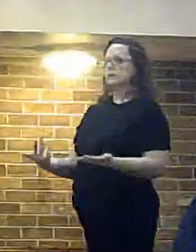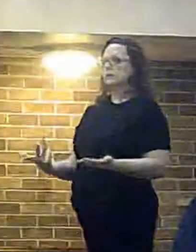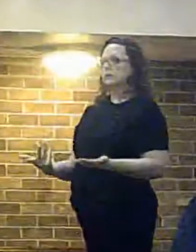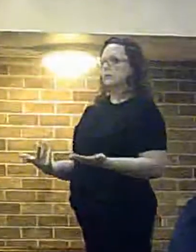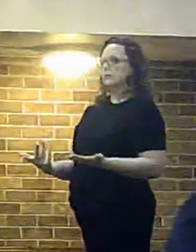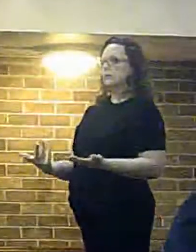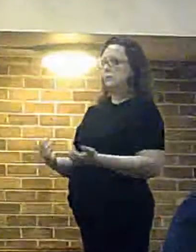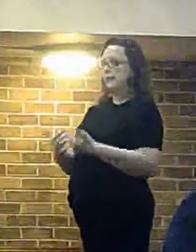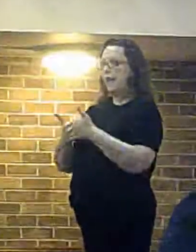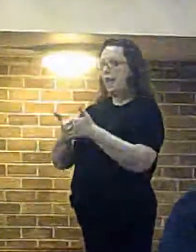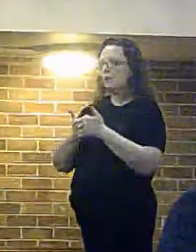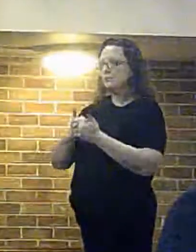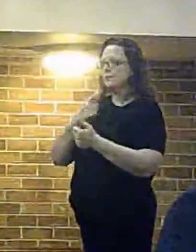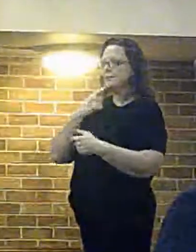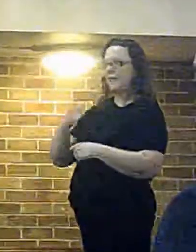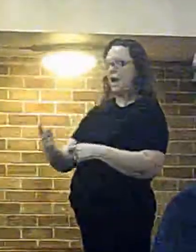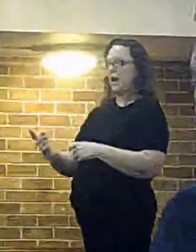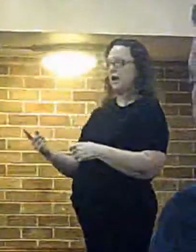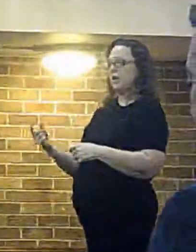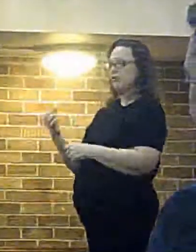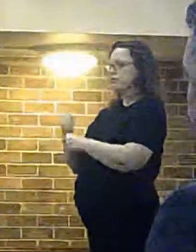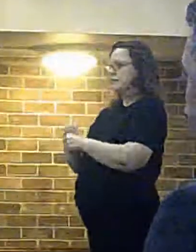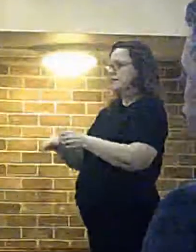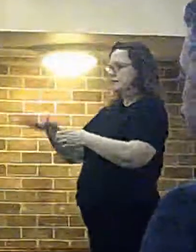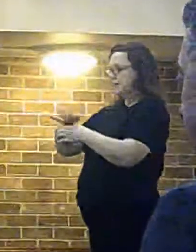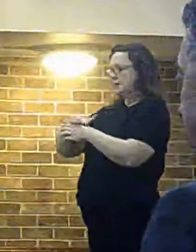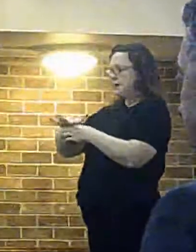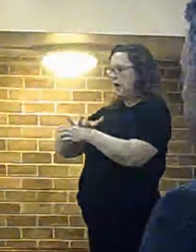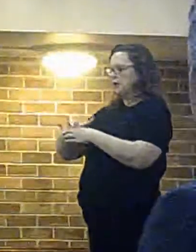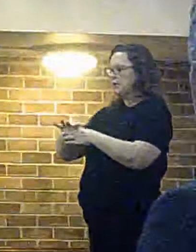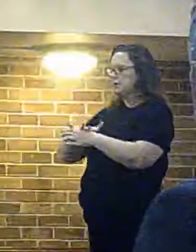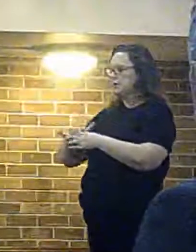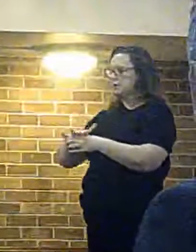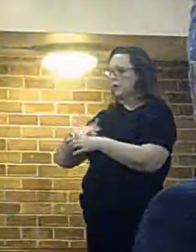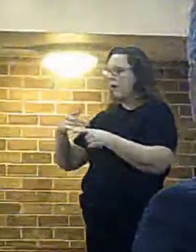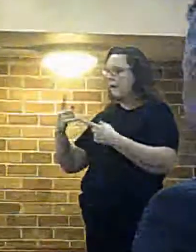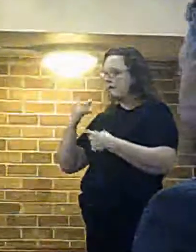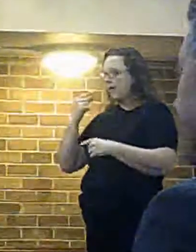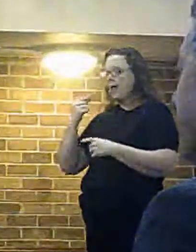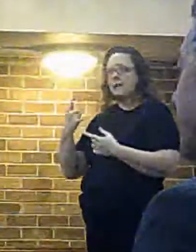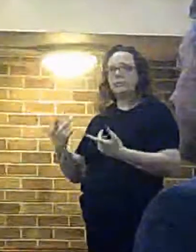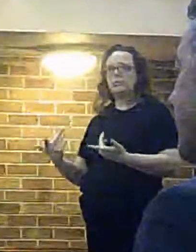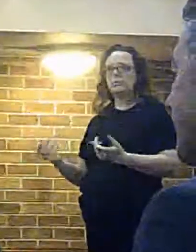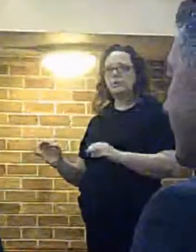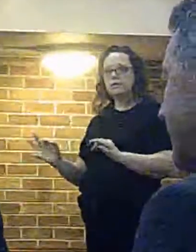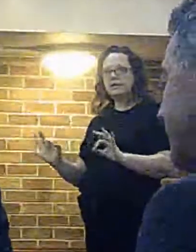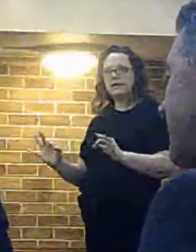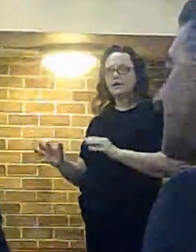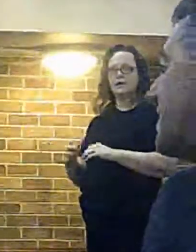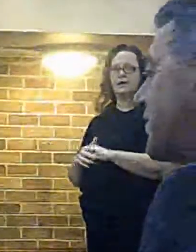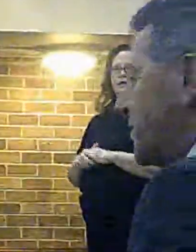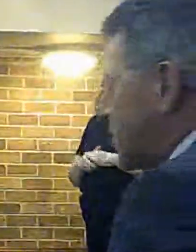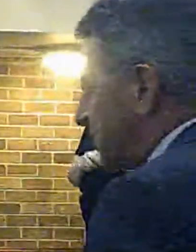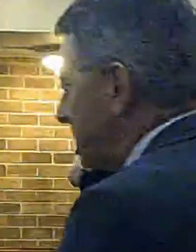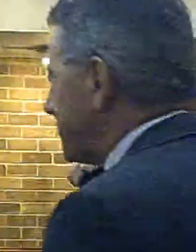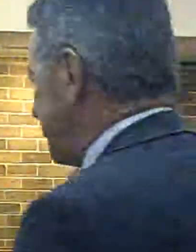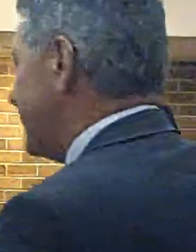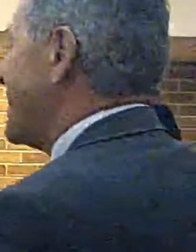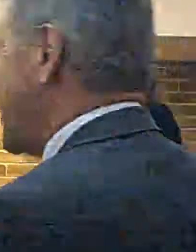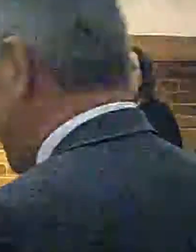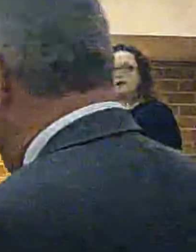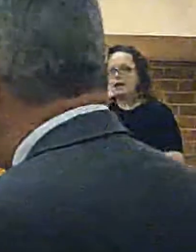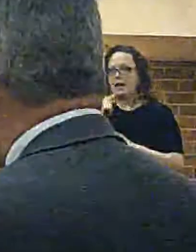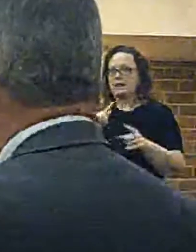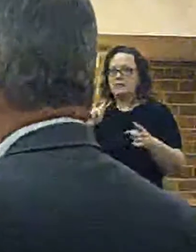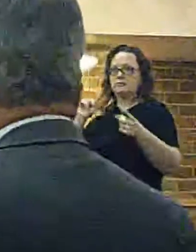green fee is not available then we're all going to work with you to find a site which is acceptable to all of us can i make a comment